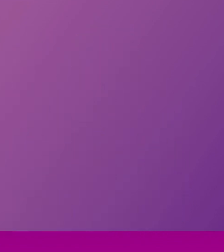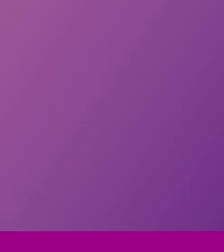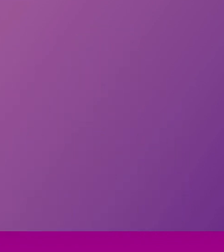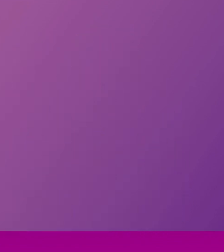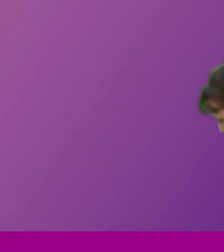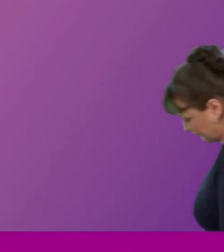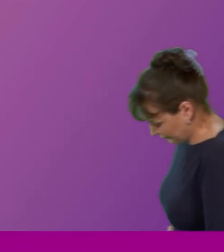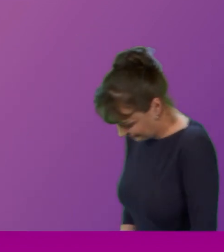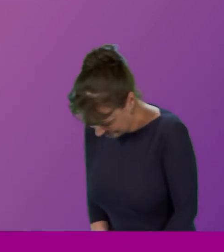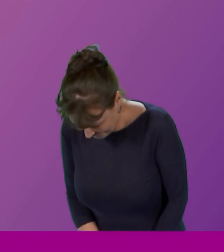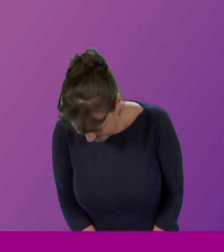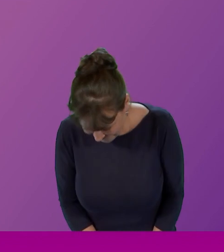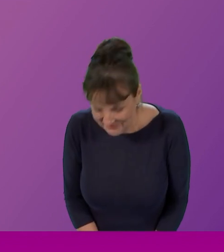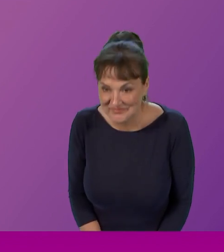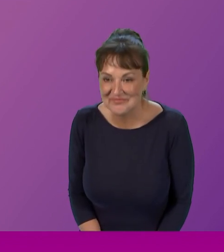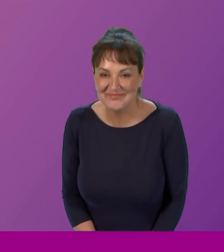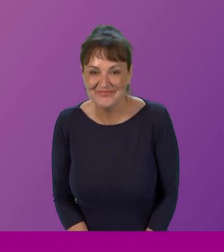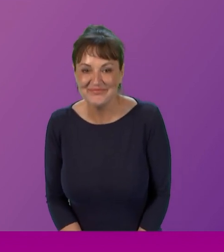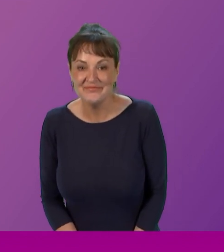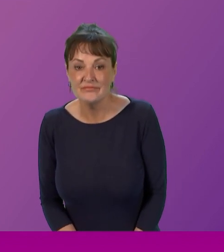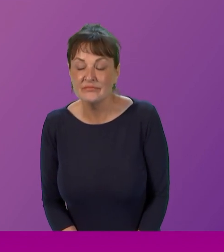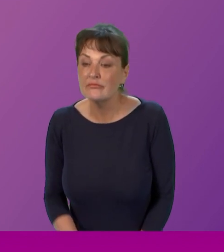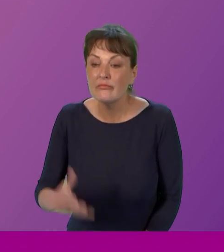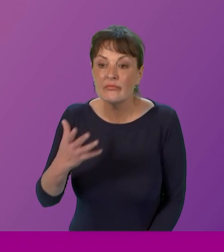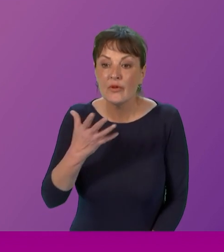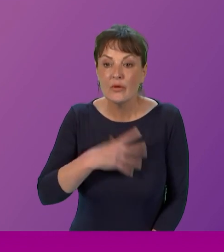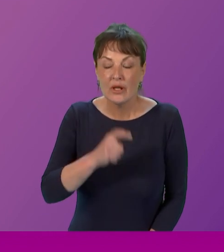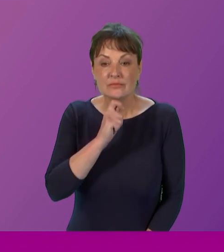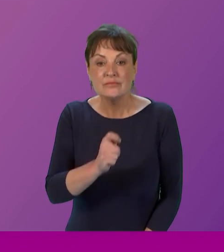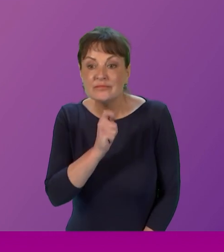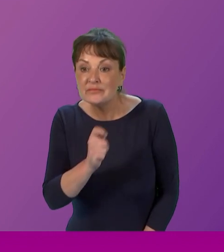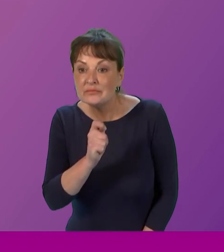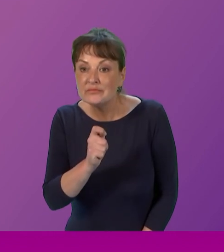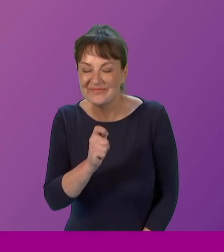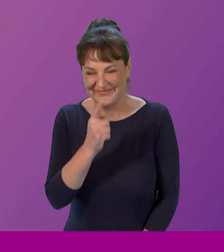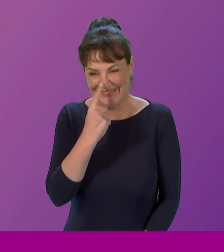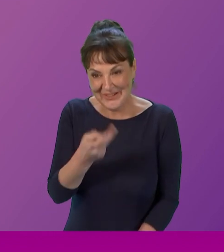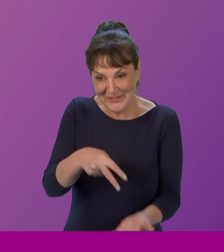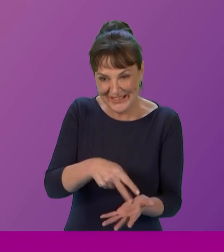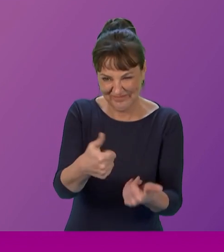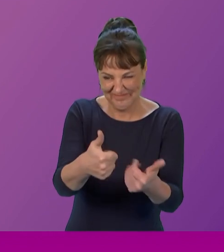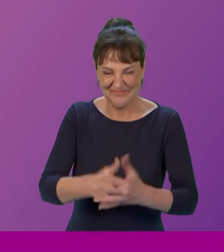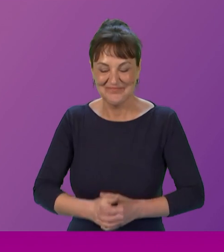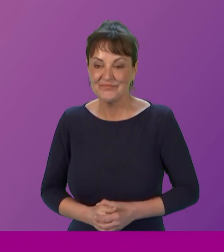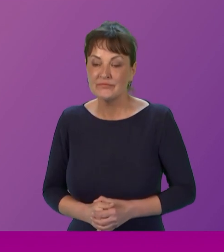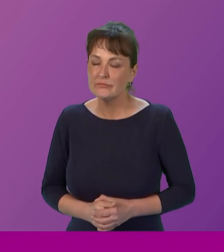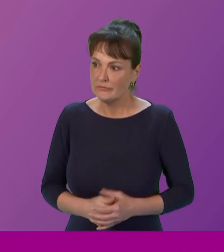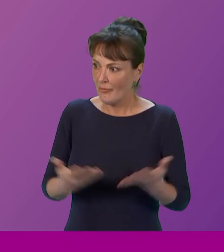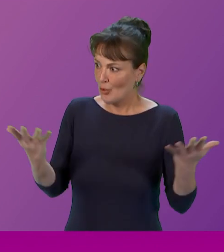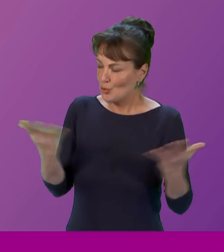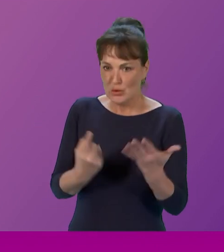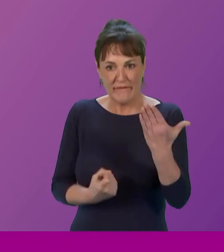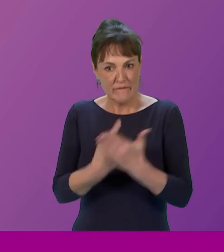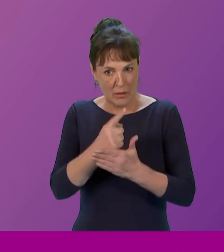we can have Amy's microphone on. Do please stand if you're able. Thank you. Today's event has focused on the past 20 years of feminist